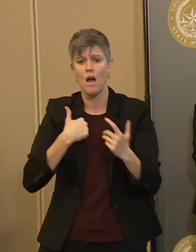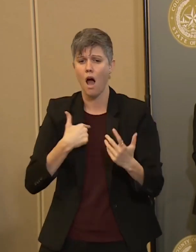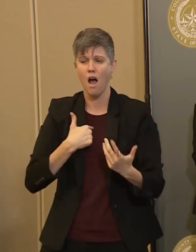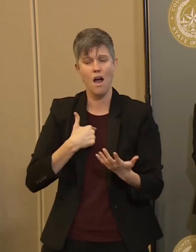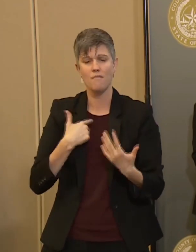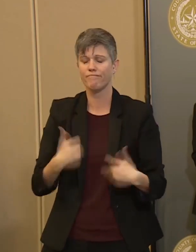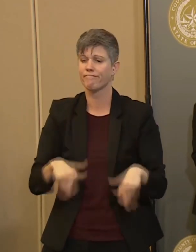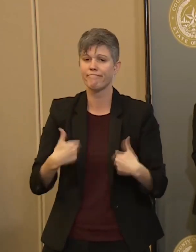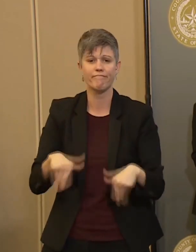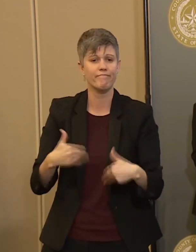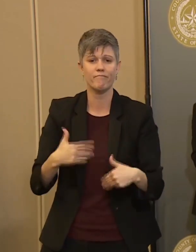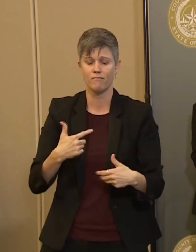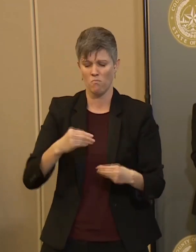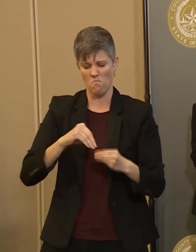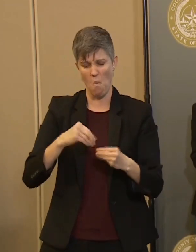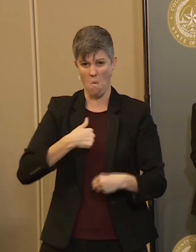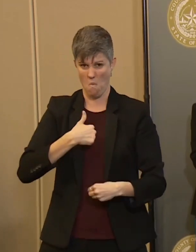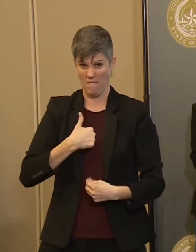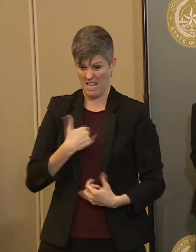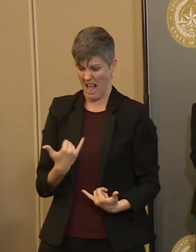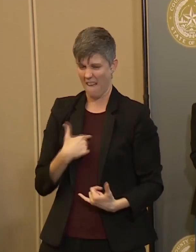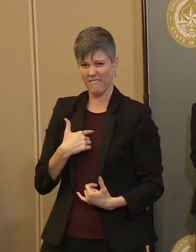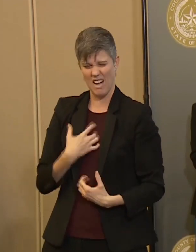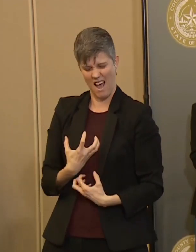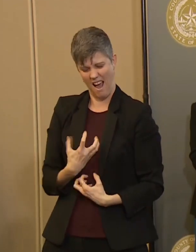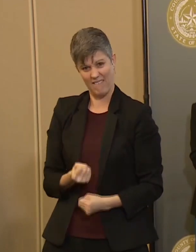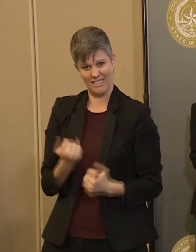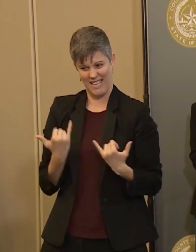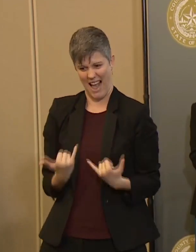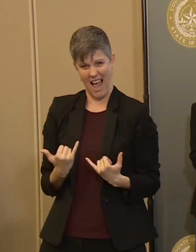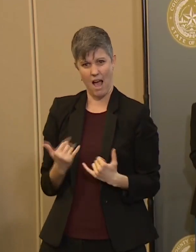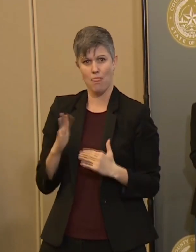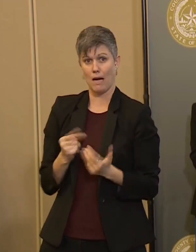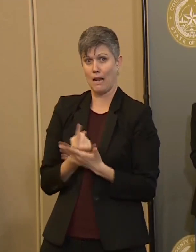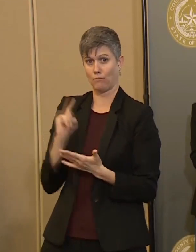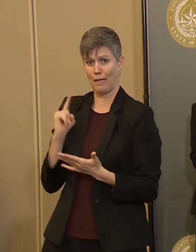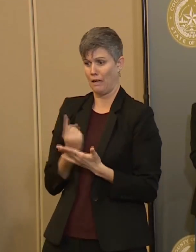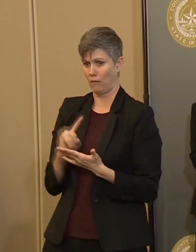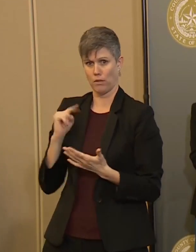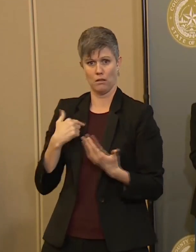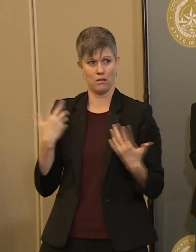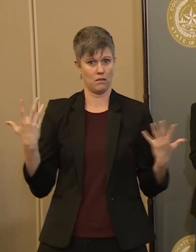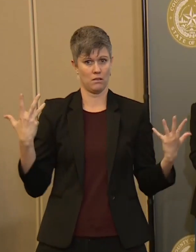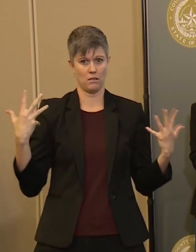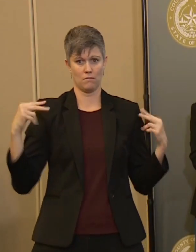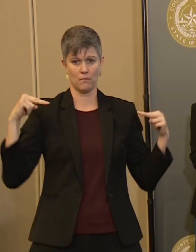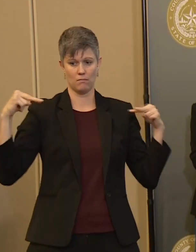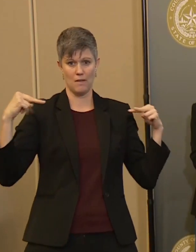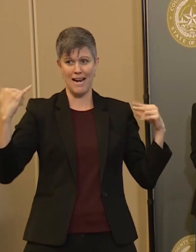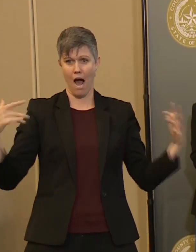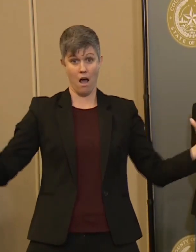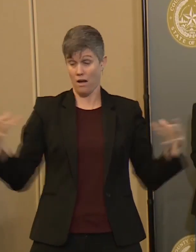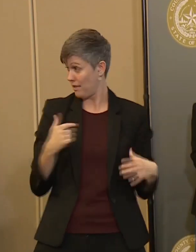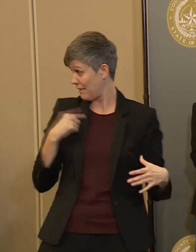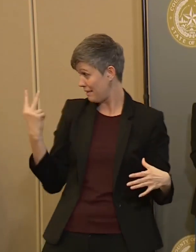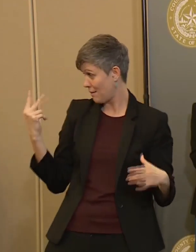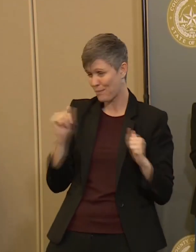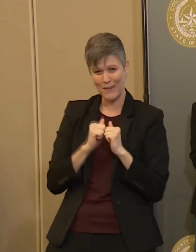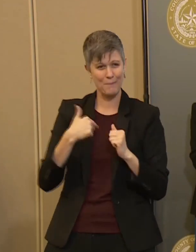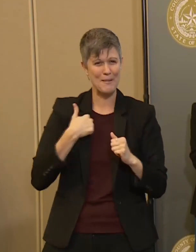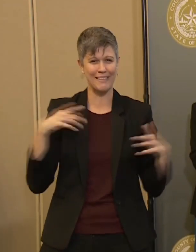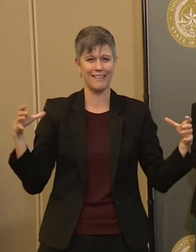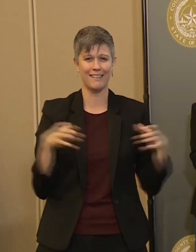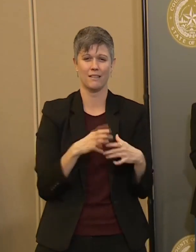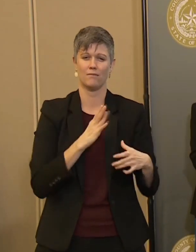today than I did a week ago because of the people that stand behind me and the people that stand with me. The one